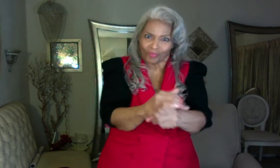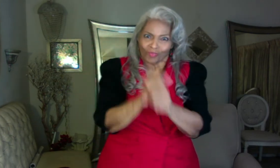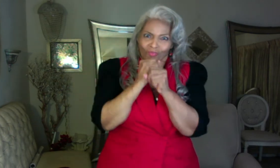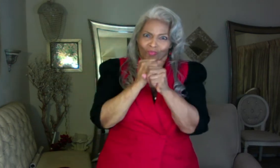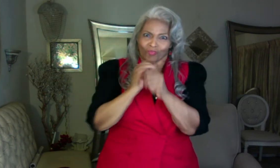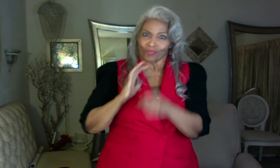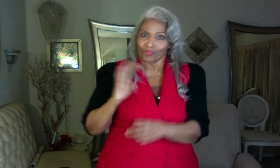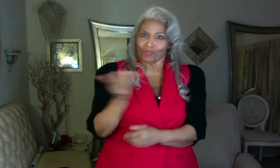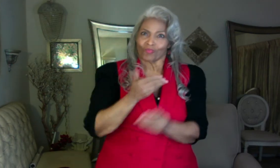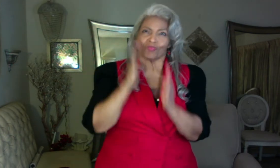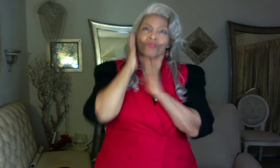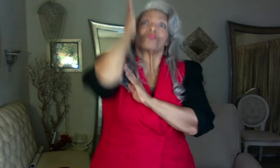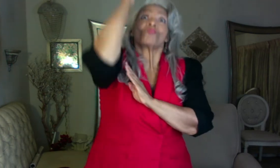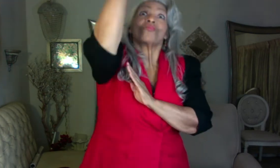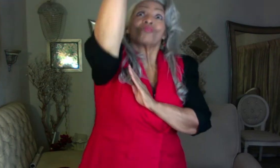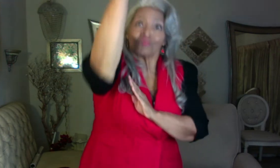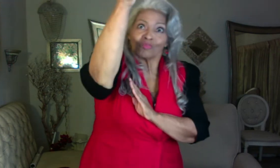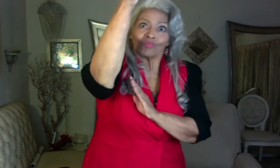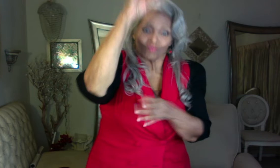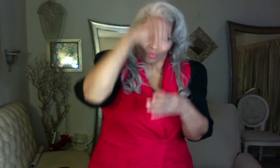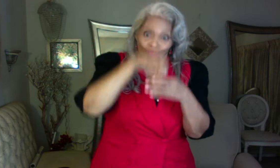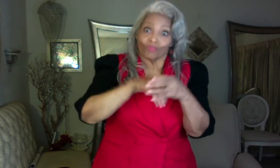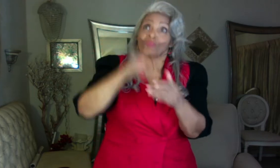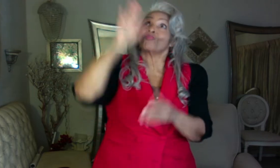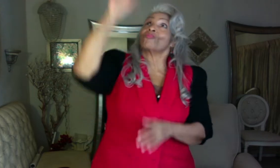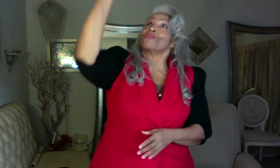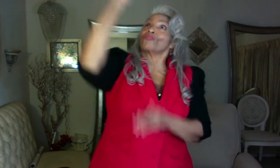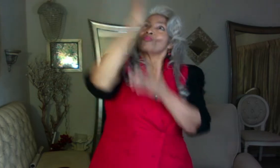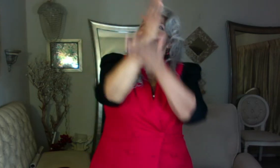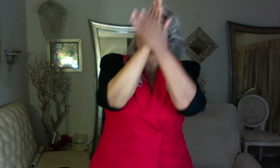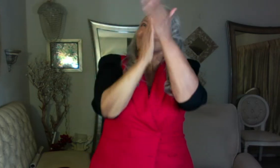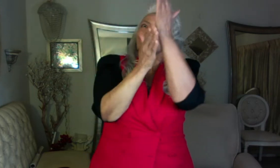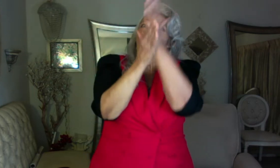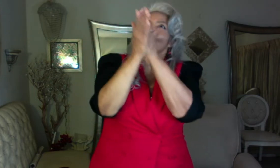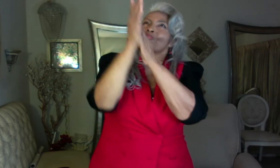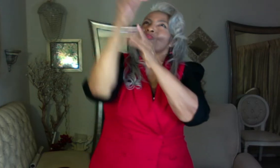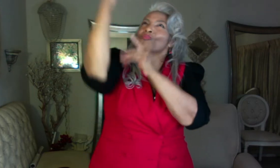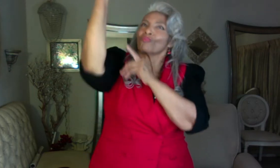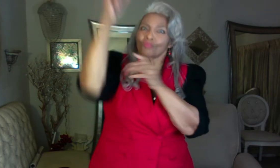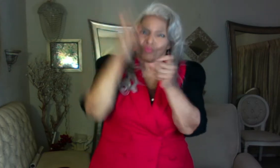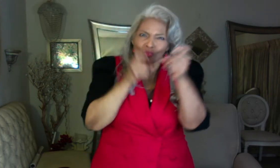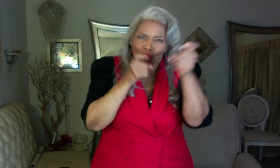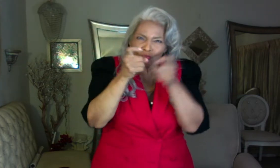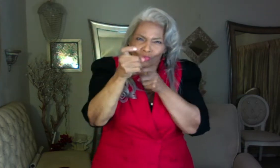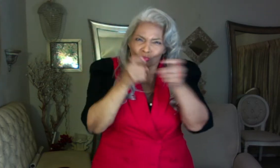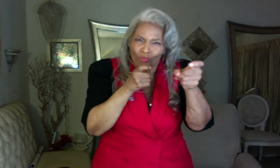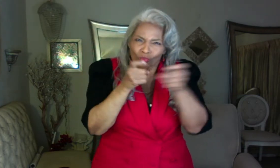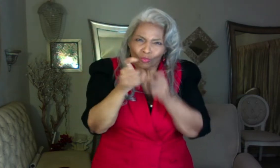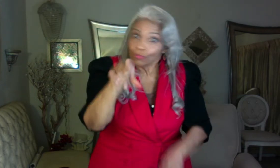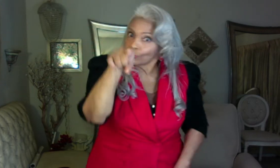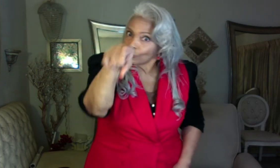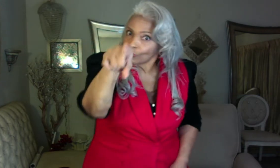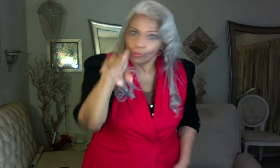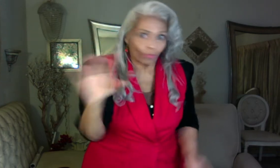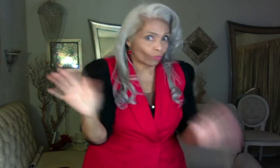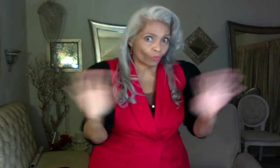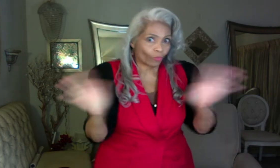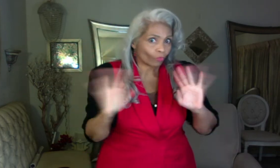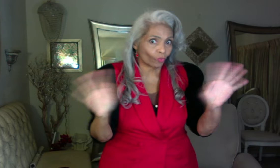holds our future in his hand. So, don't you be